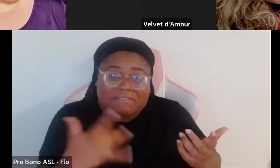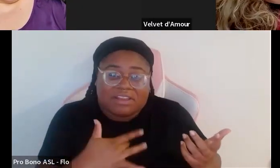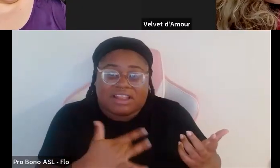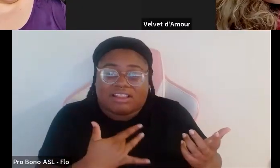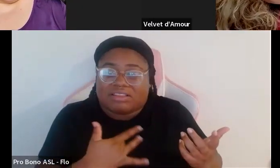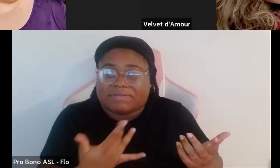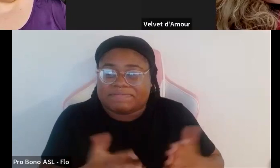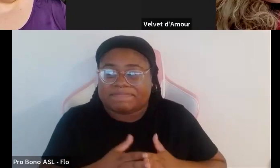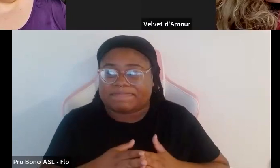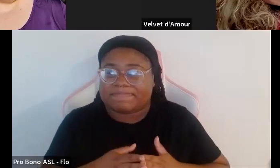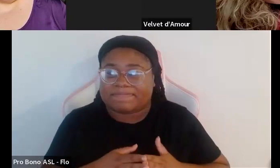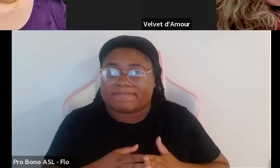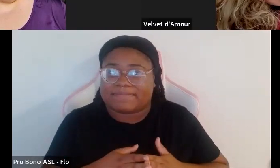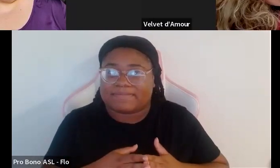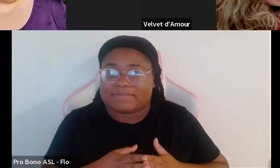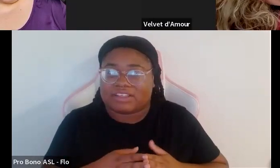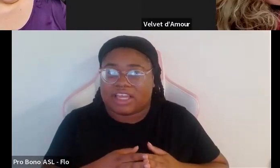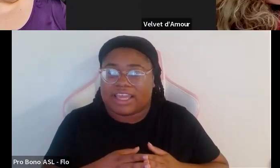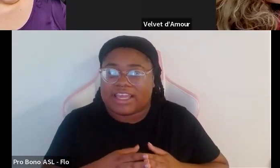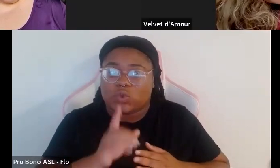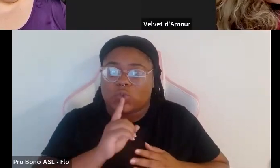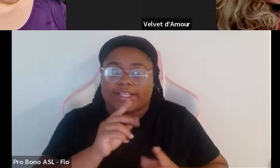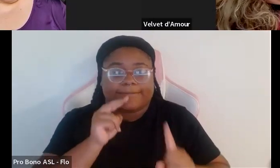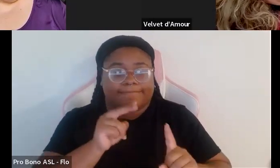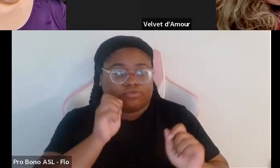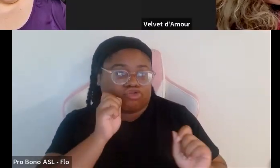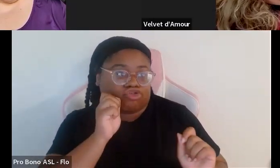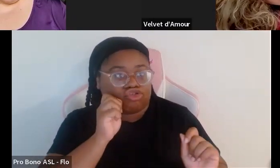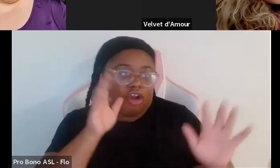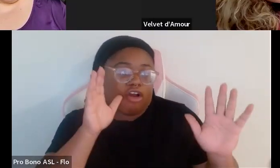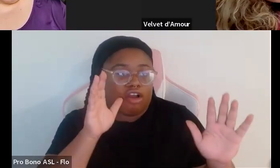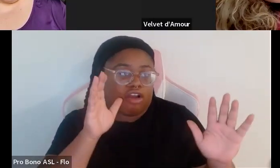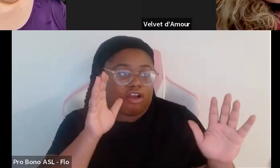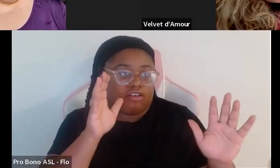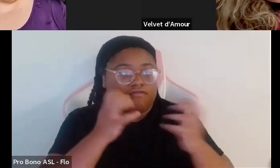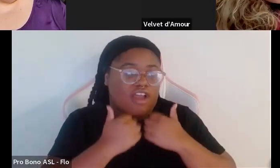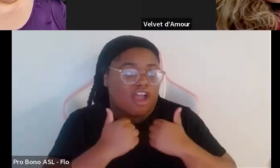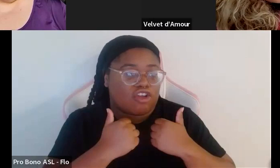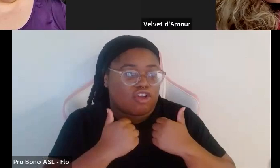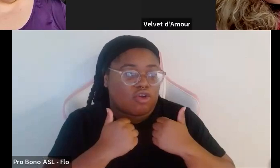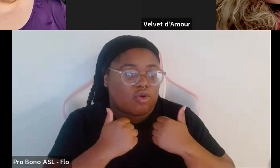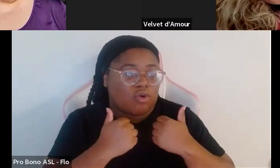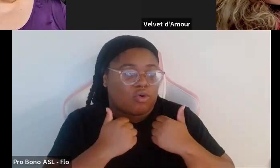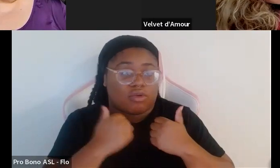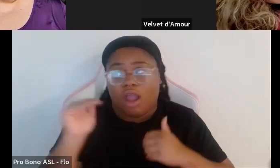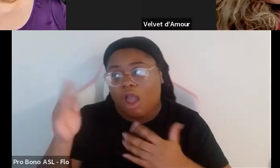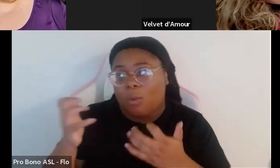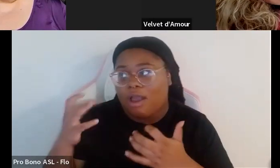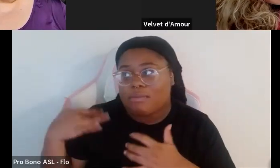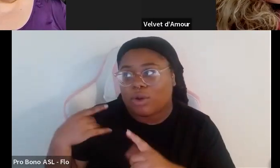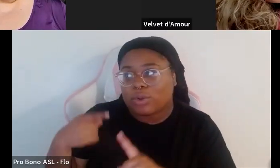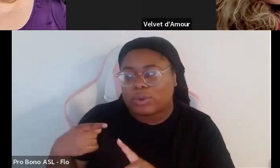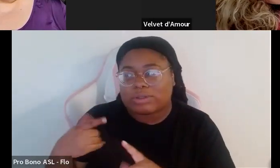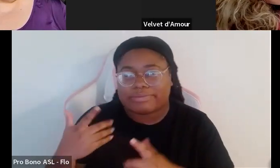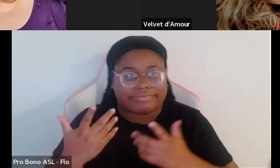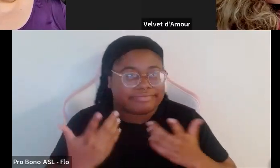you know either it's shock value which I would have some people come and say oh yeah we want to model but it was really just about like you